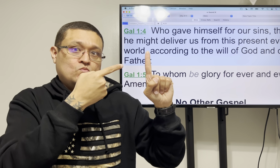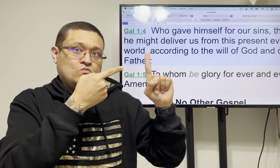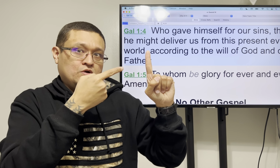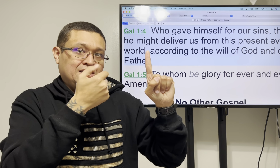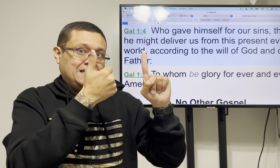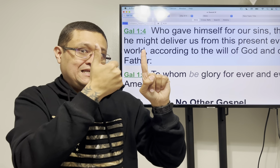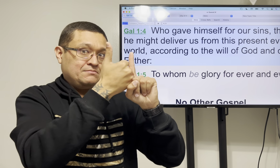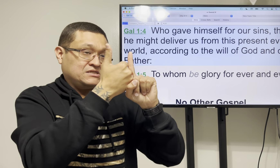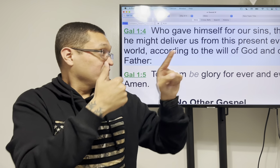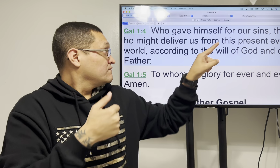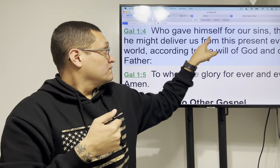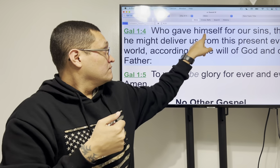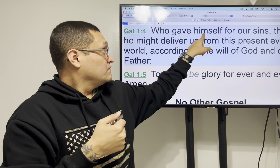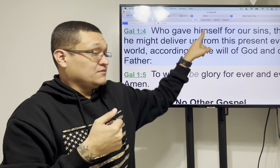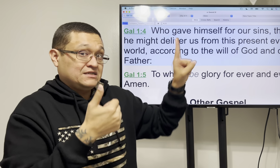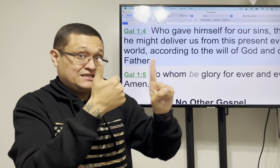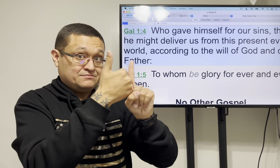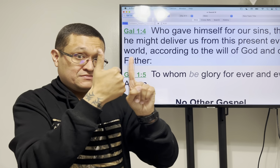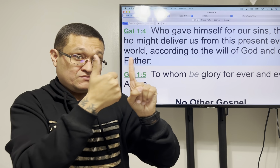so watch the signs it says who gave himself